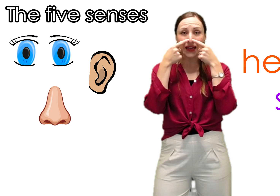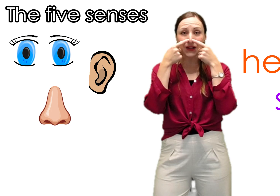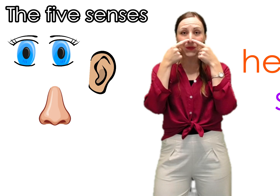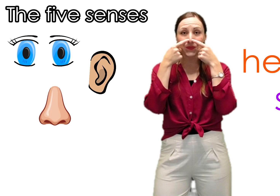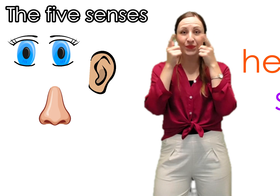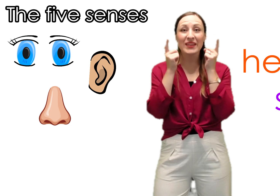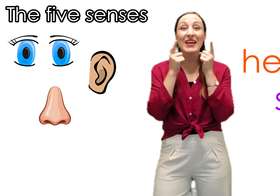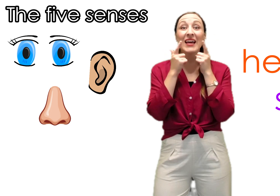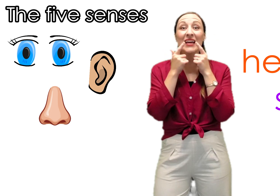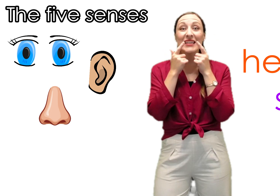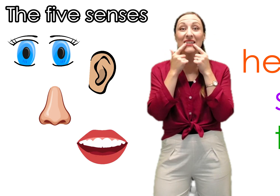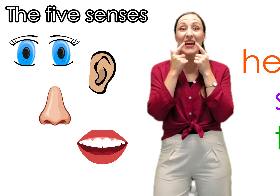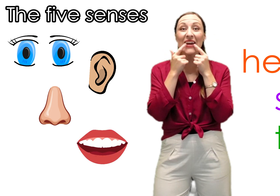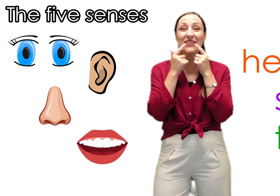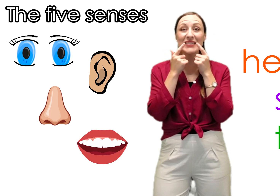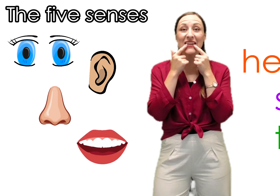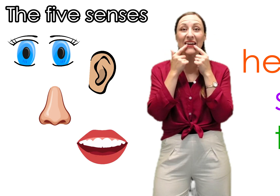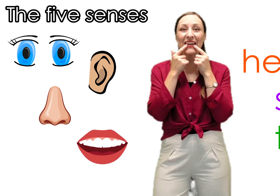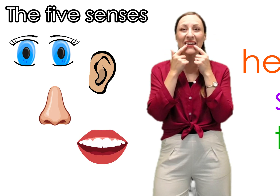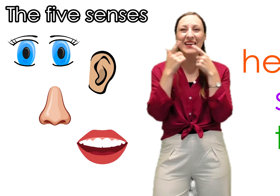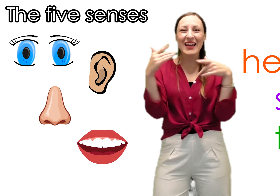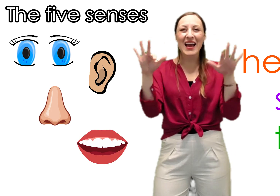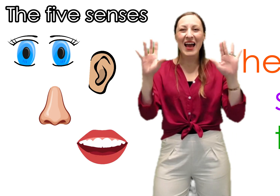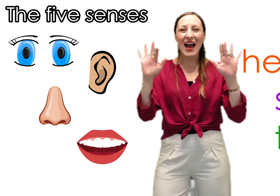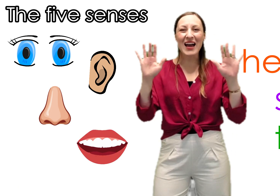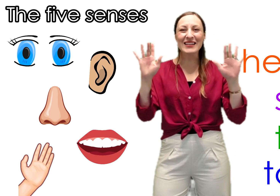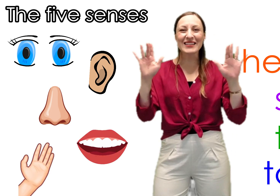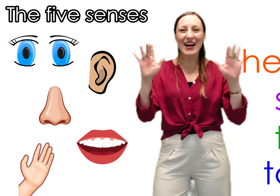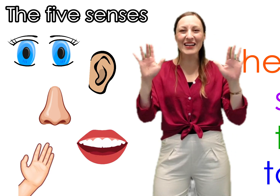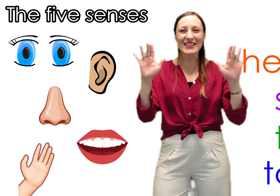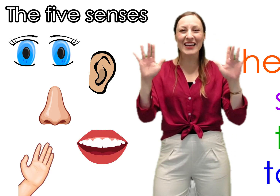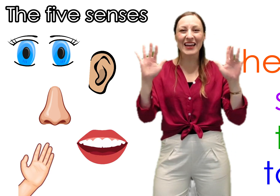tasting and touching